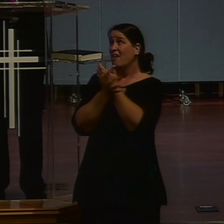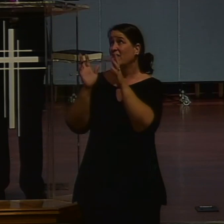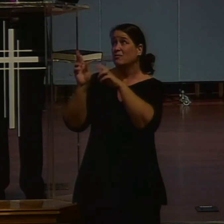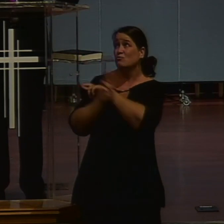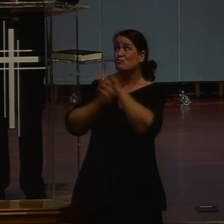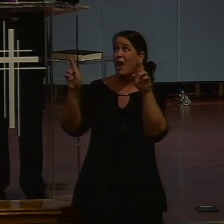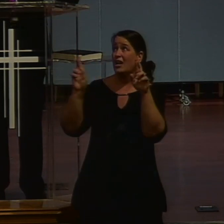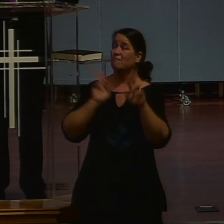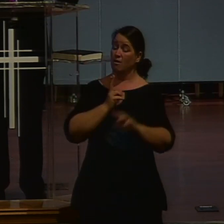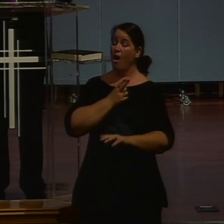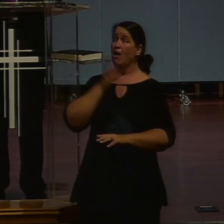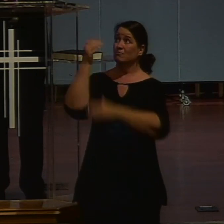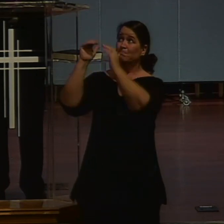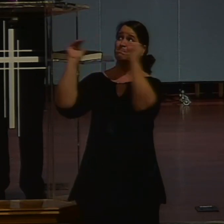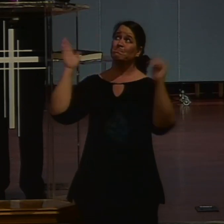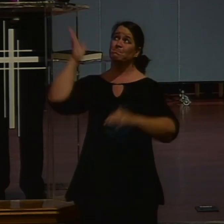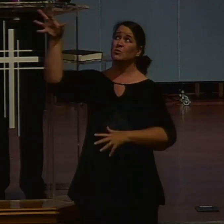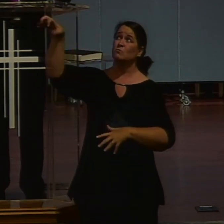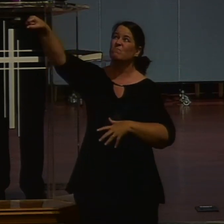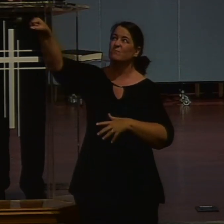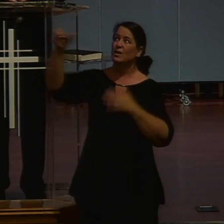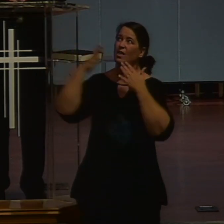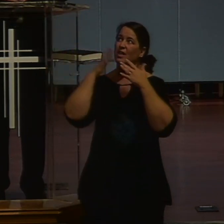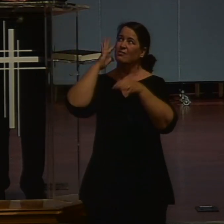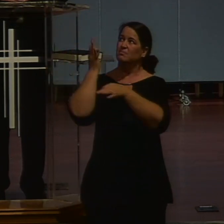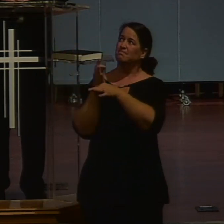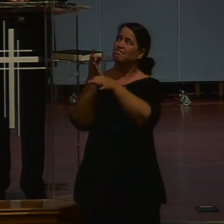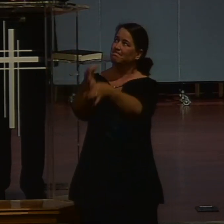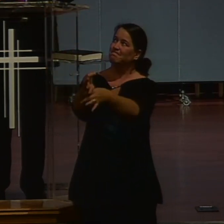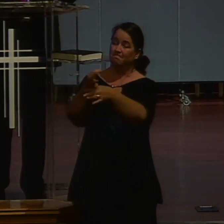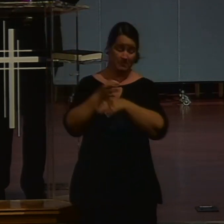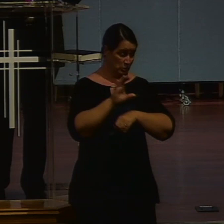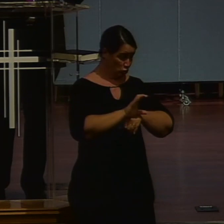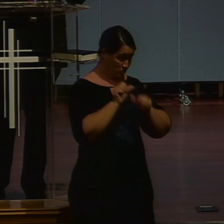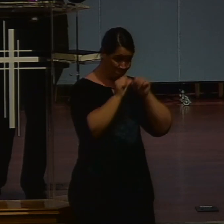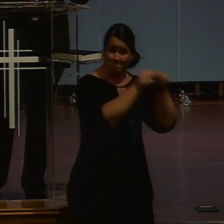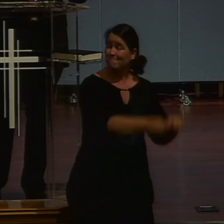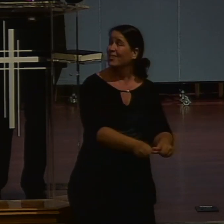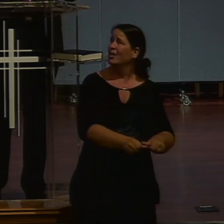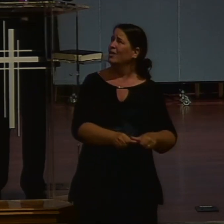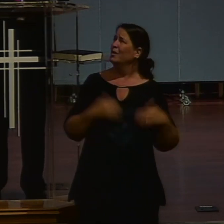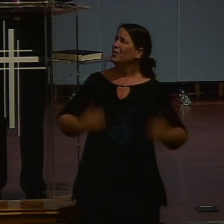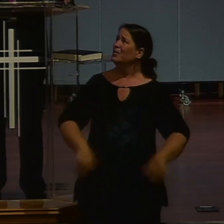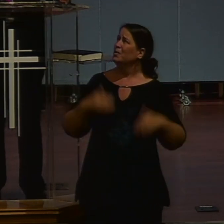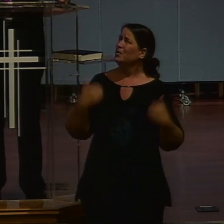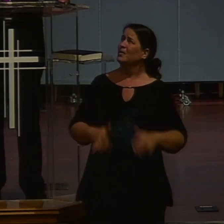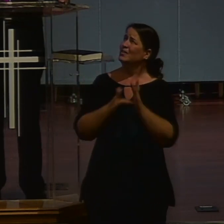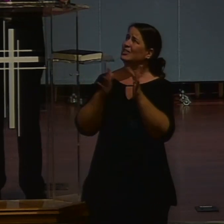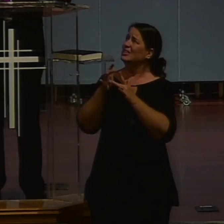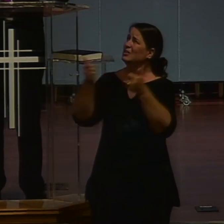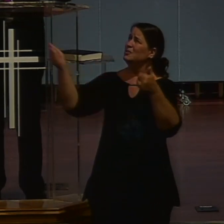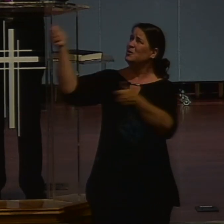But we do thank you, Lord, for being so faithful, for keeping this church sustained. Thank you, King Jesus, that you are the head of this